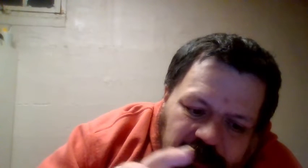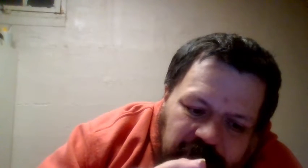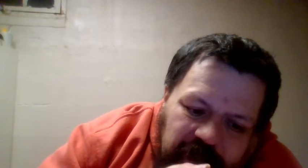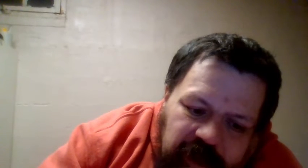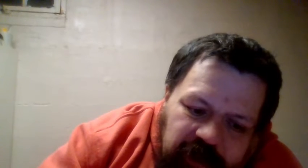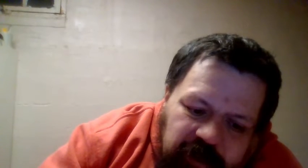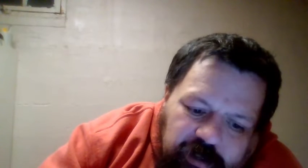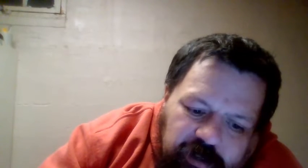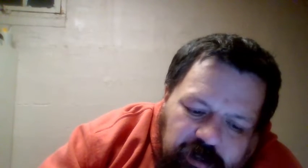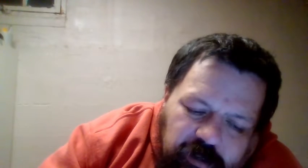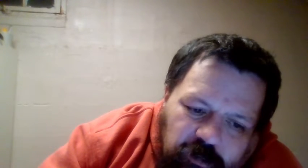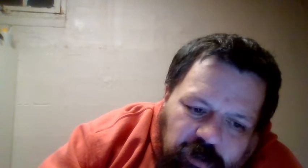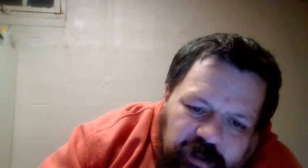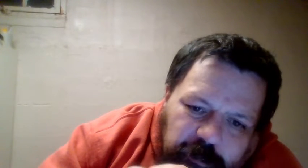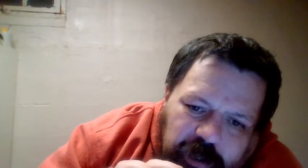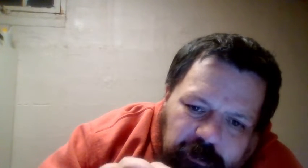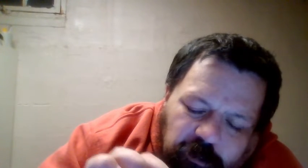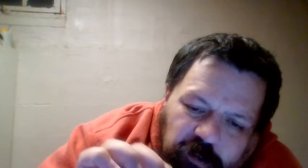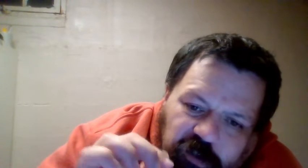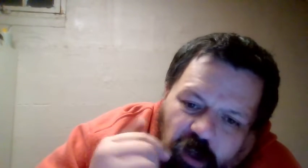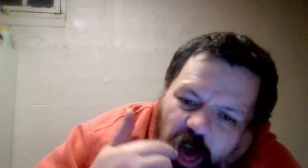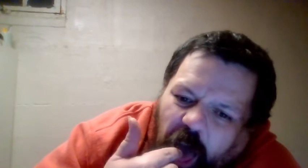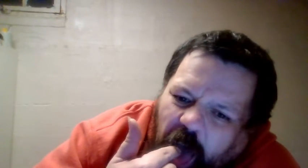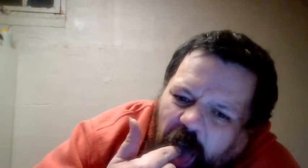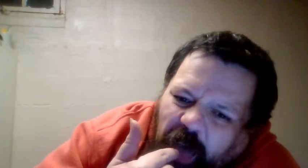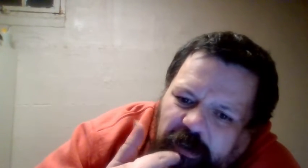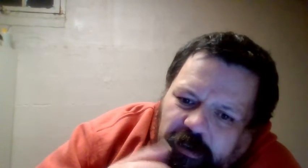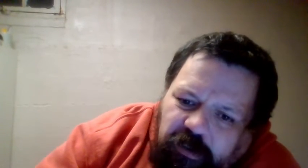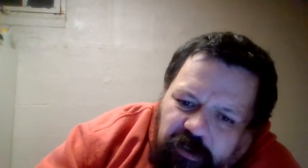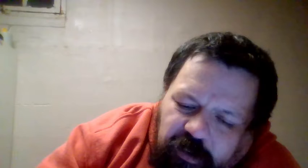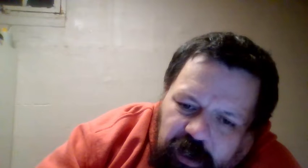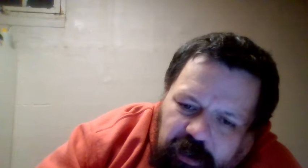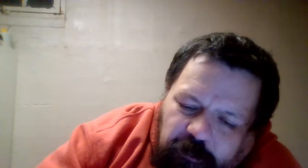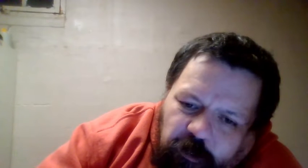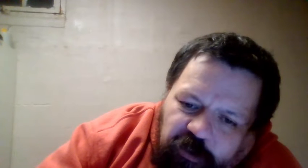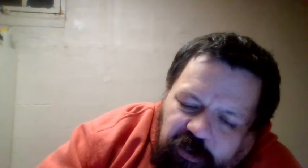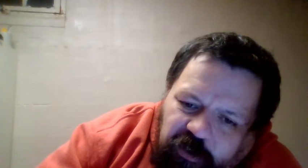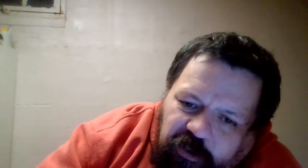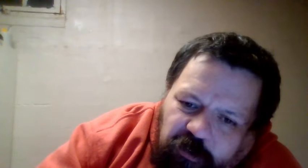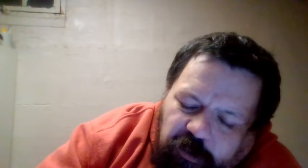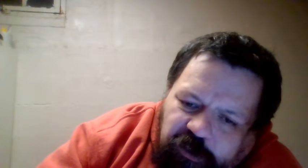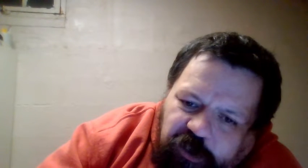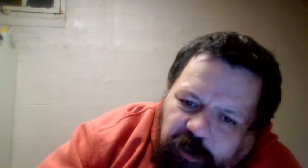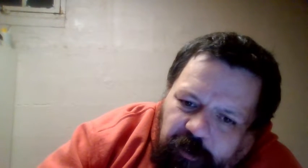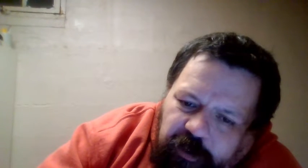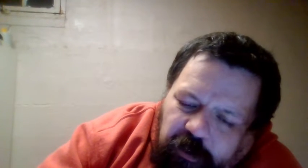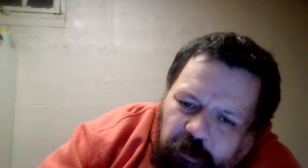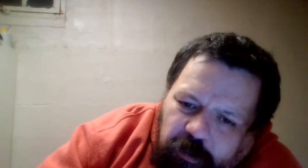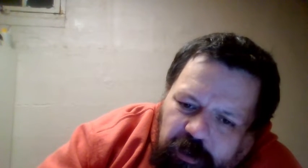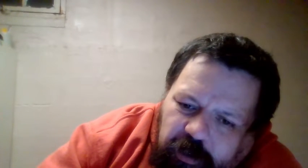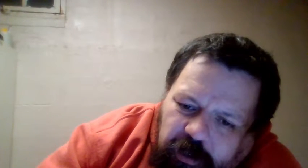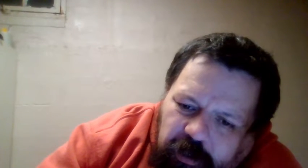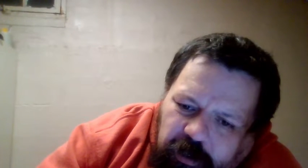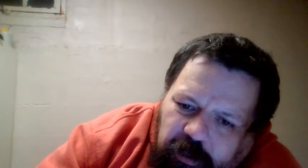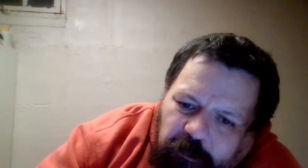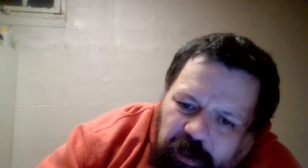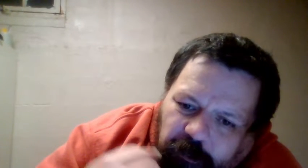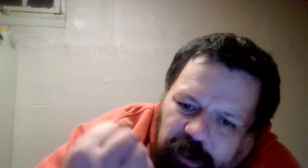2008, which the main event was Cena vs. Chris Jericho. By the